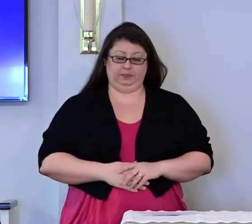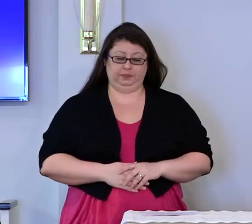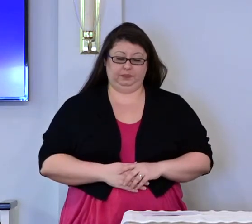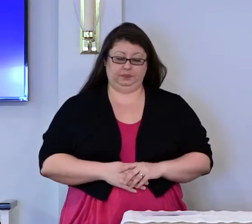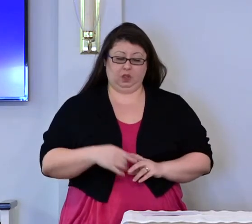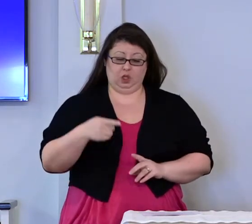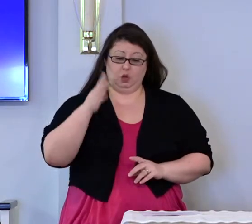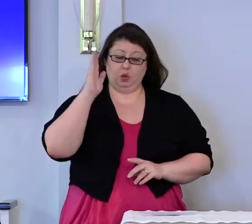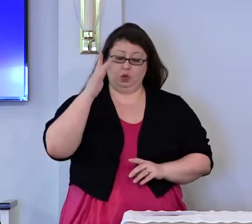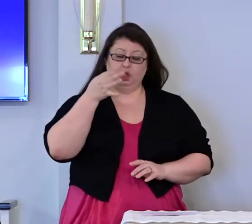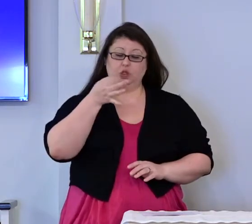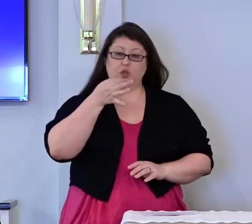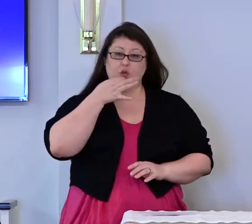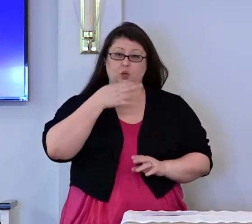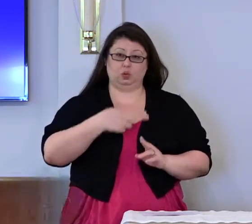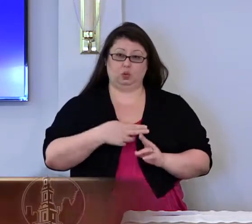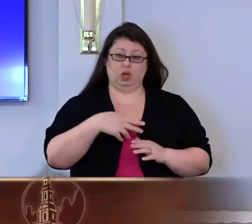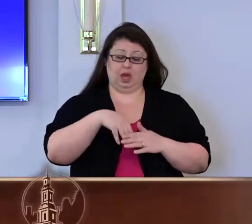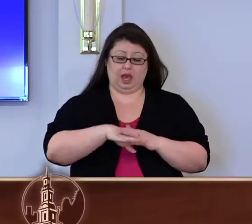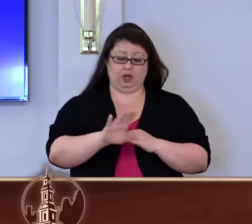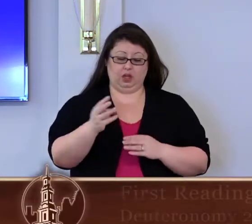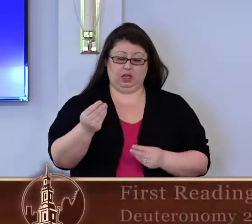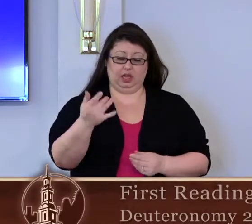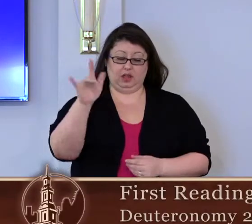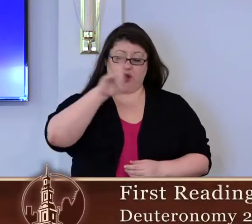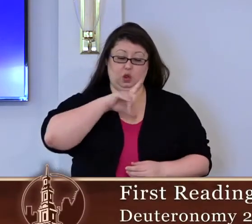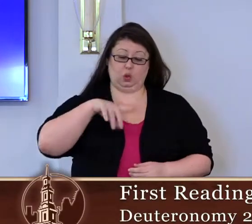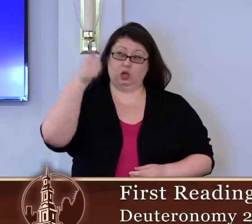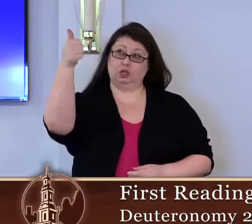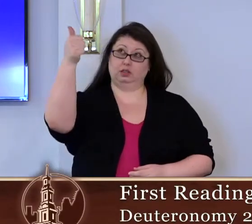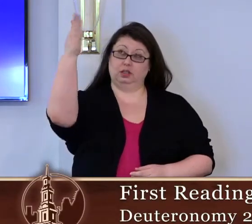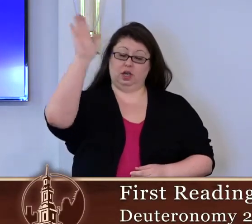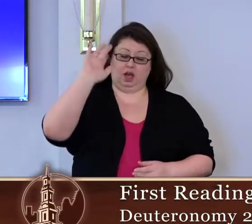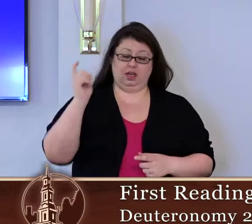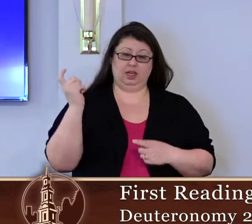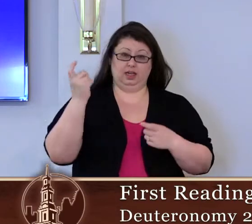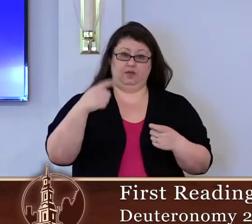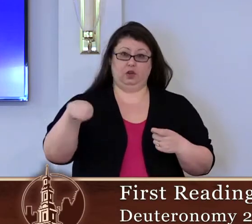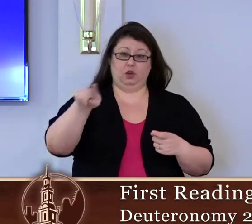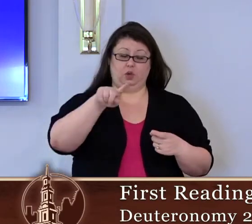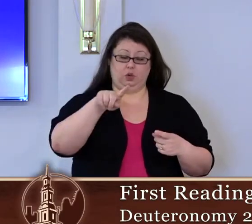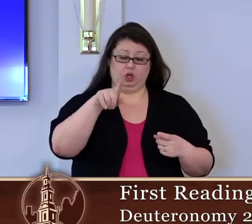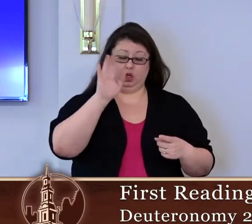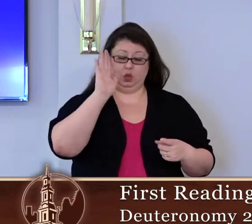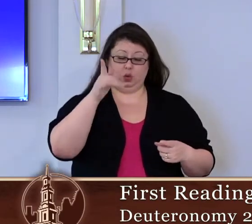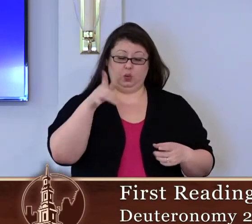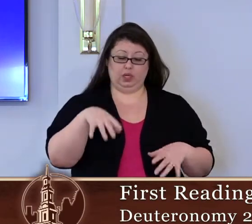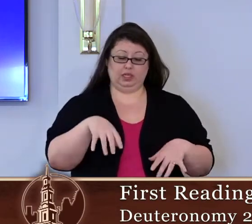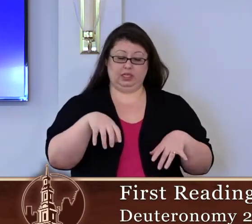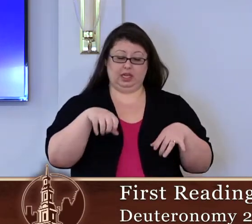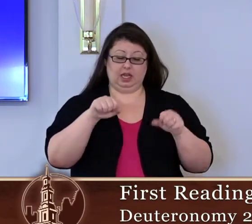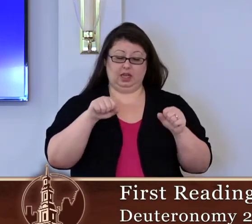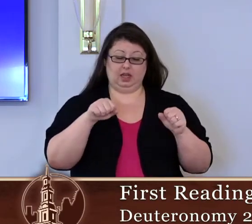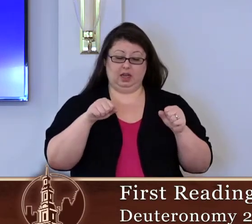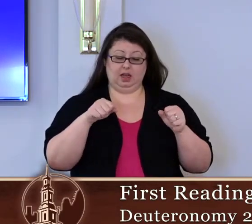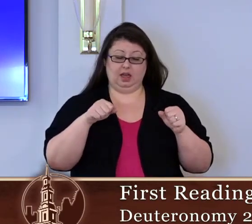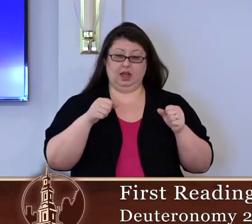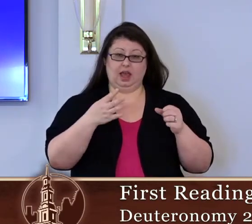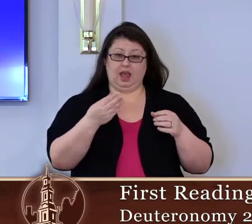You shall soon enter the land that the Lord God is giving you. You will take that land